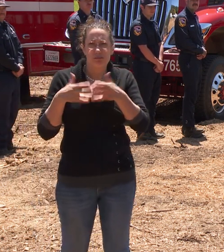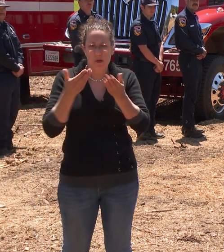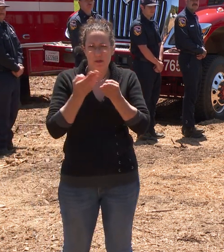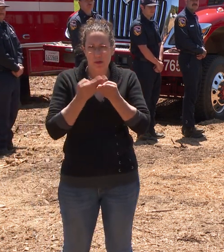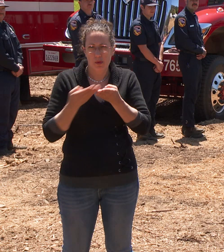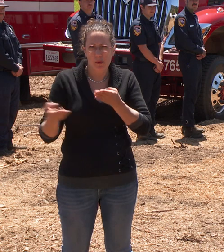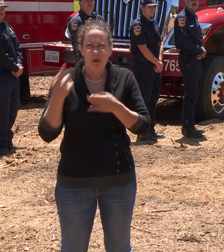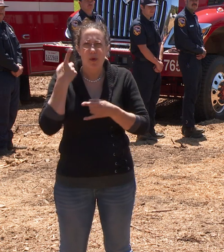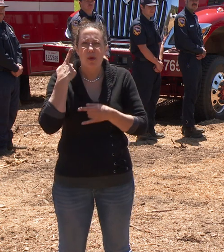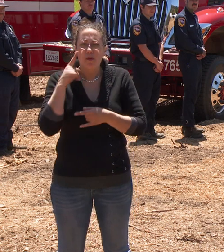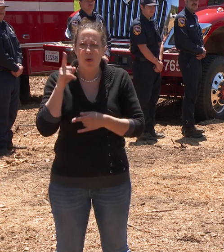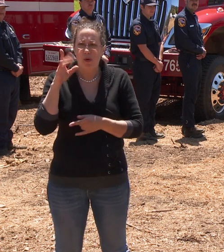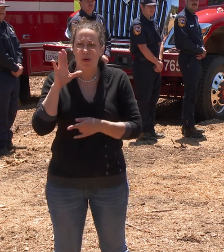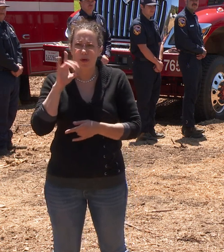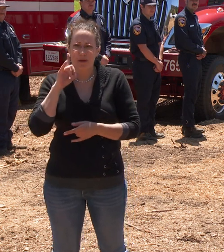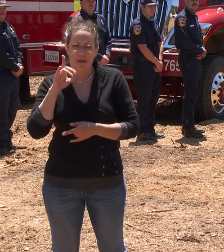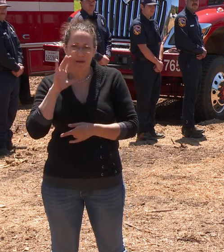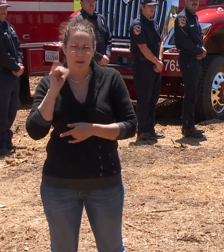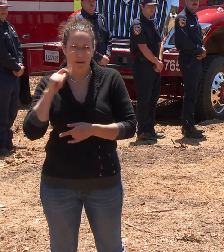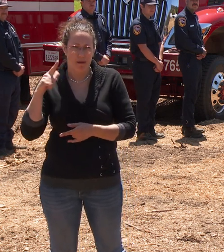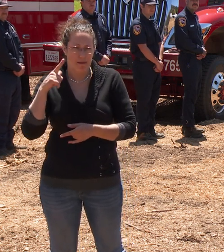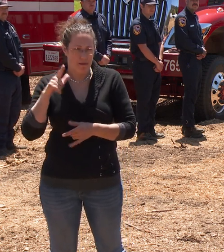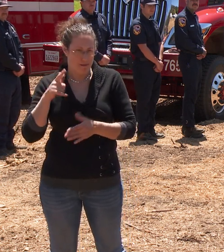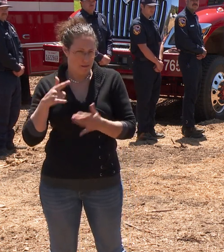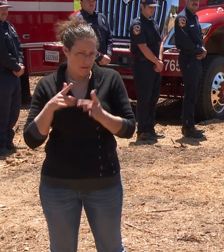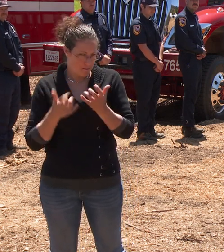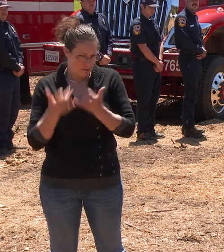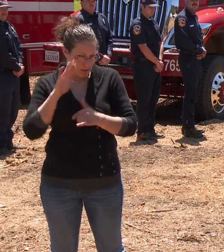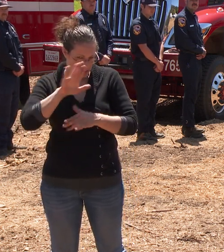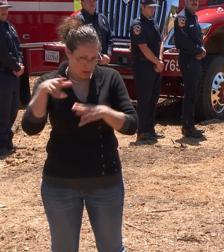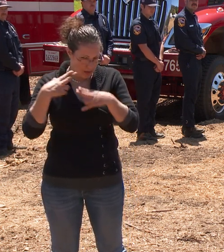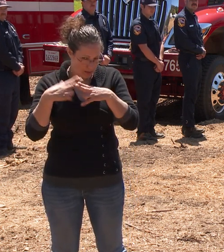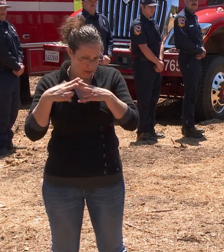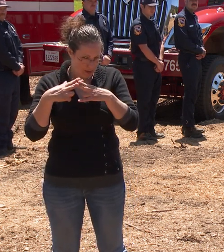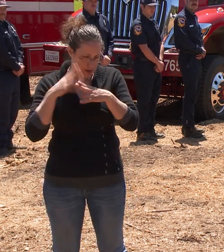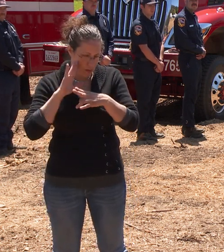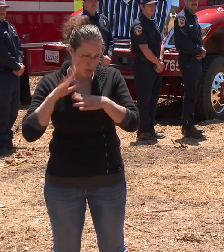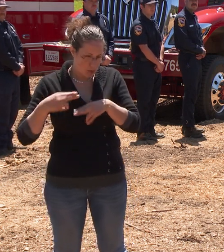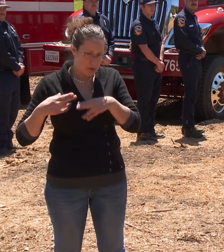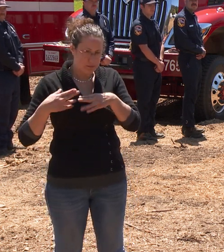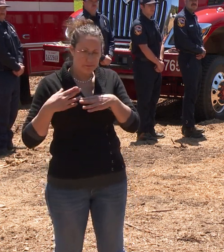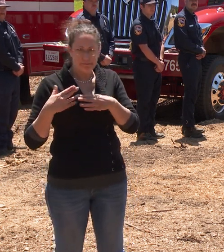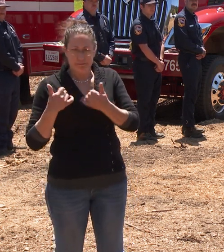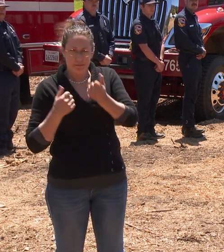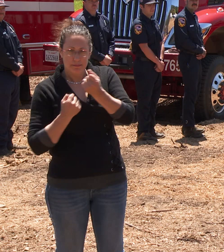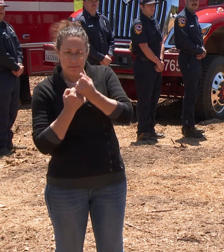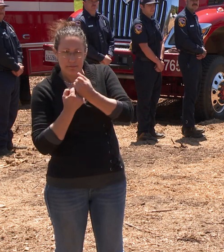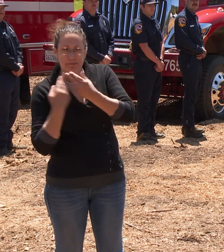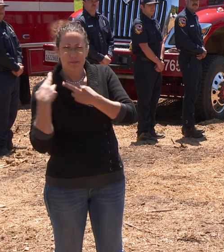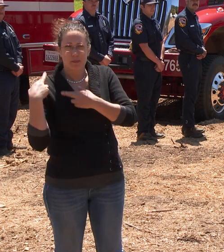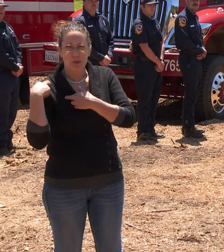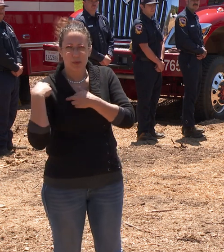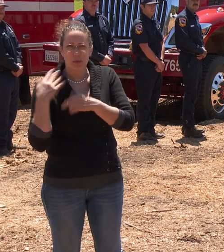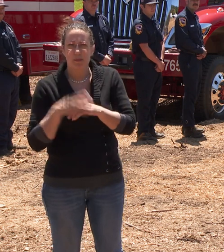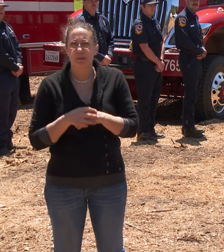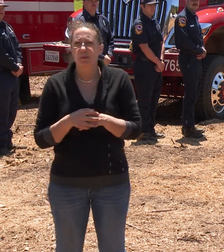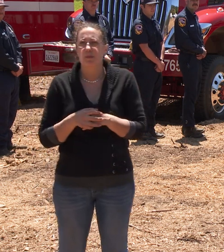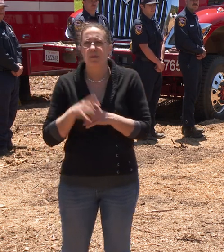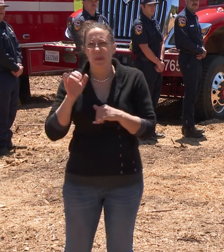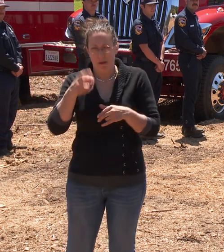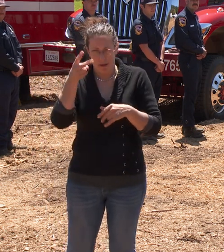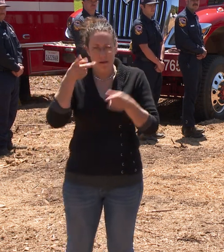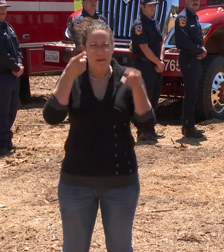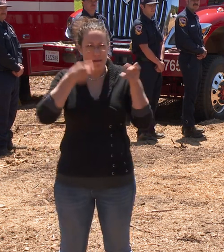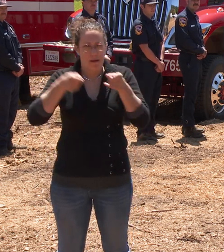FIRE's name. In December, the National Defense Authorization Act transferred title of those